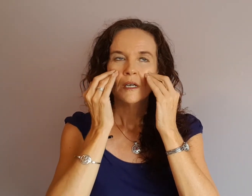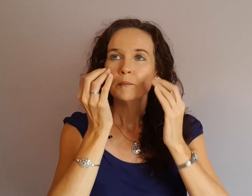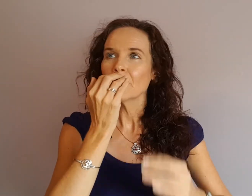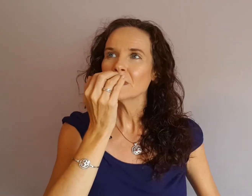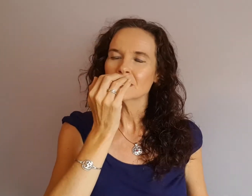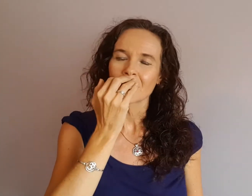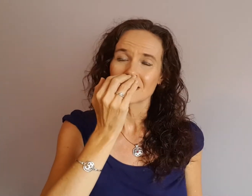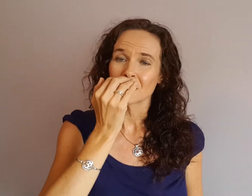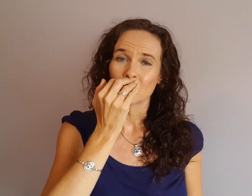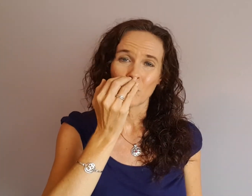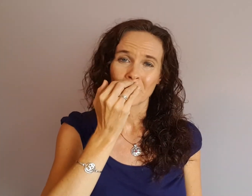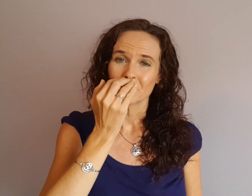Maybe I just can't see the point.